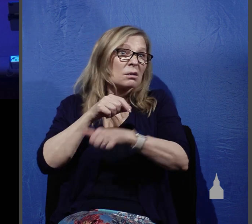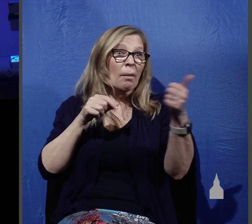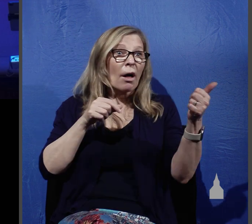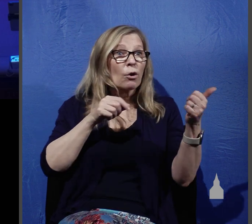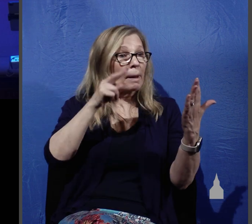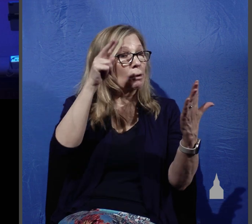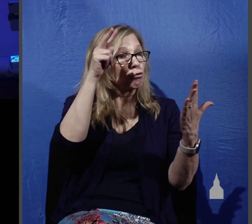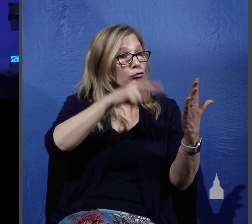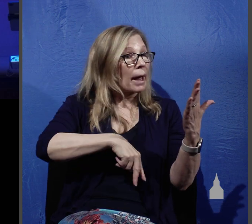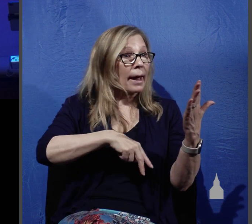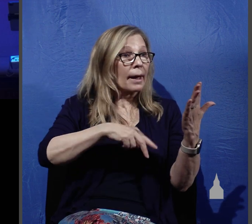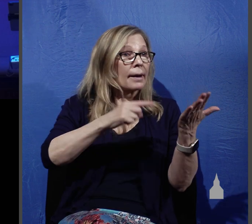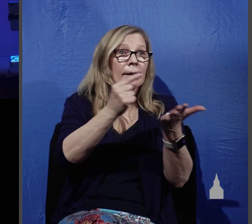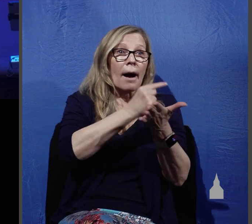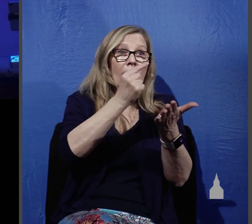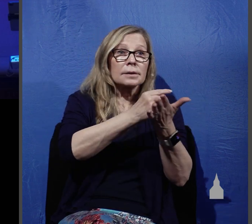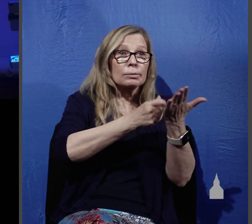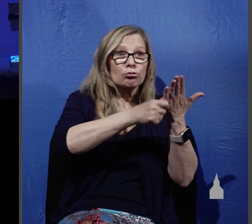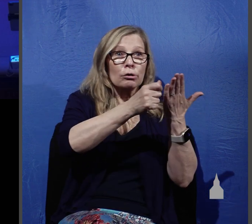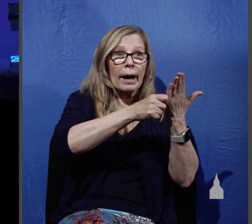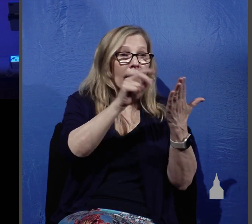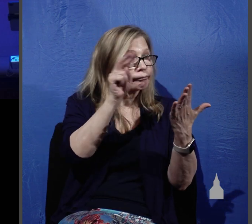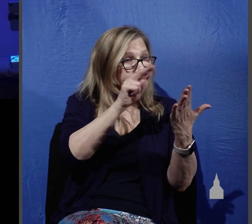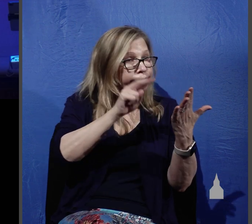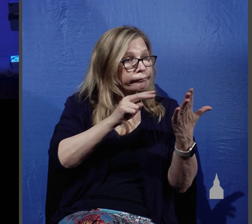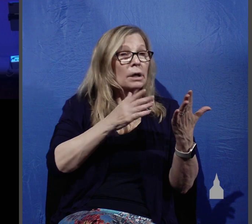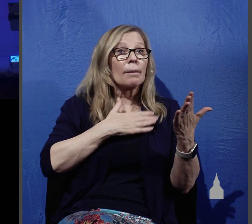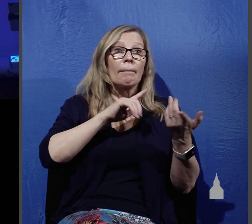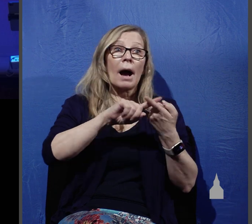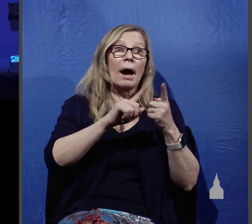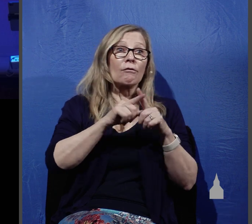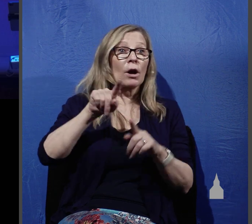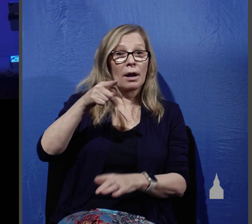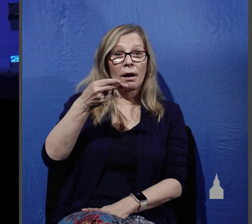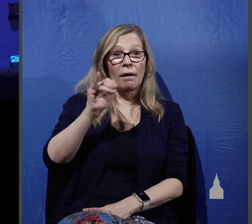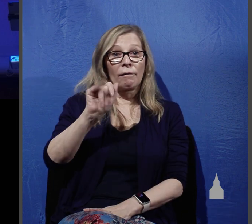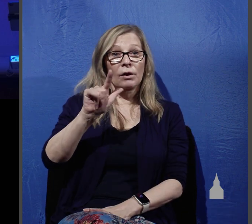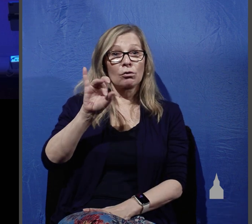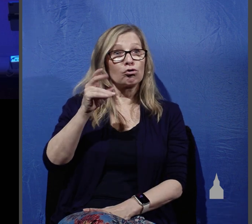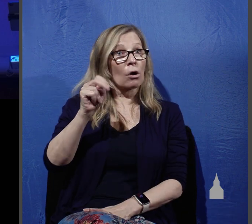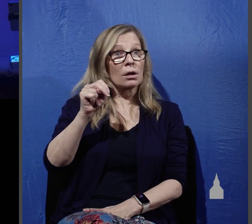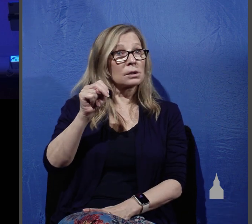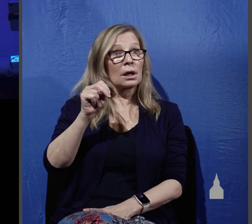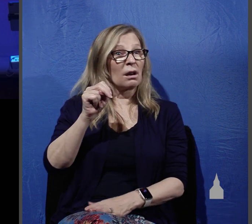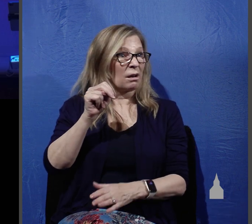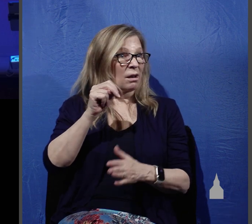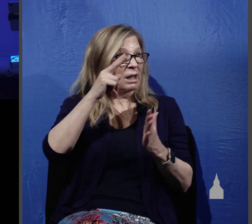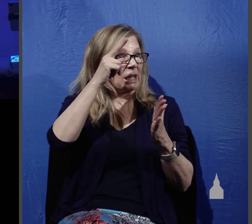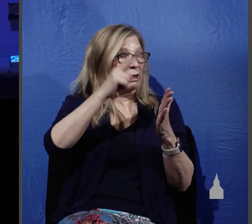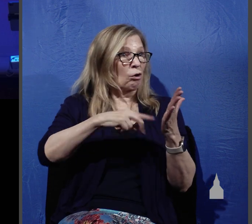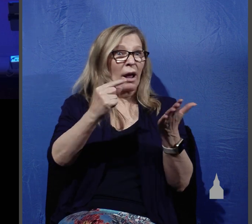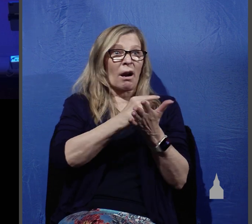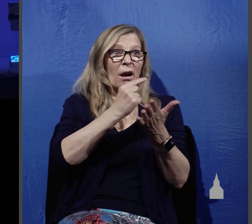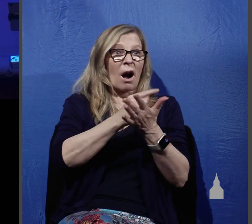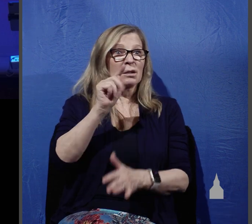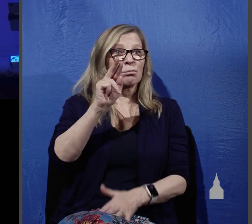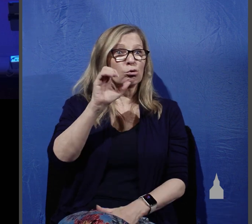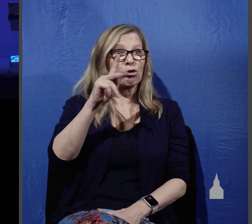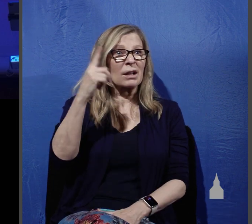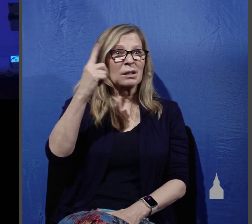explains salvation in Christ my friend Phil Johnson was saved by reading a gospel tract that someone threw on the ground and